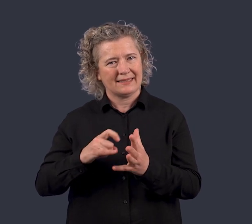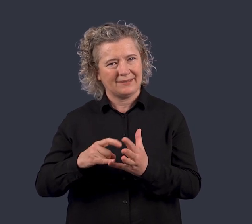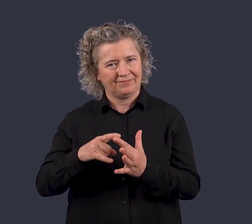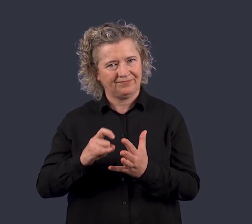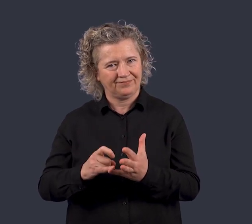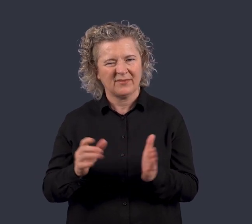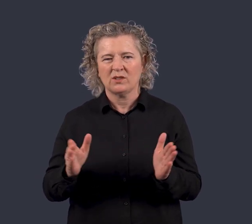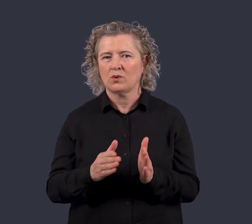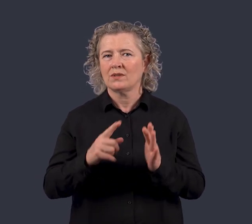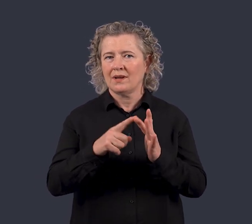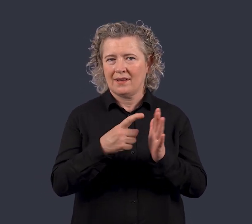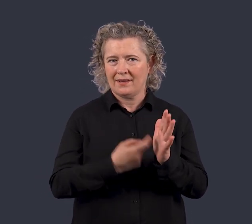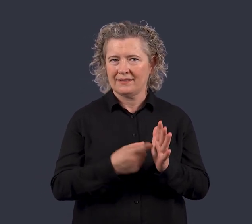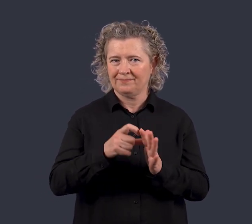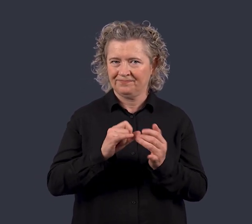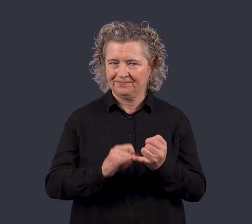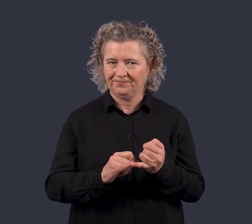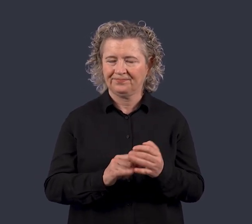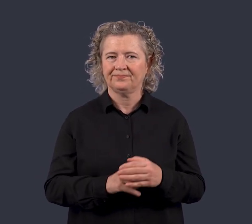or IRDs for short.